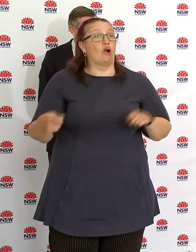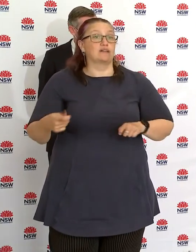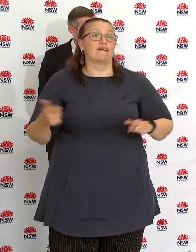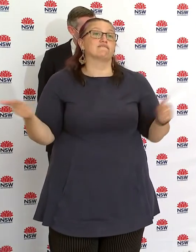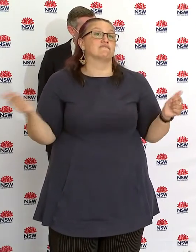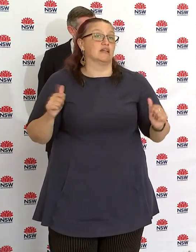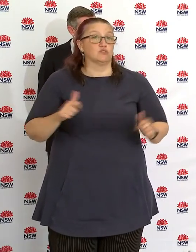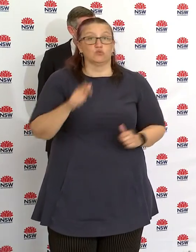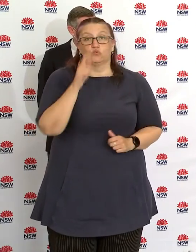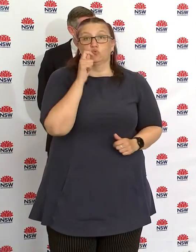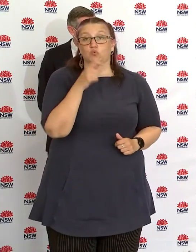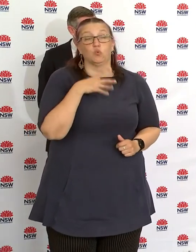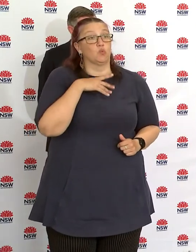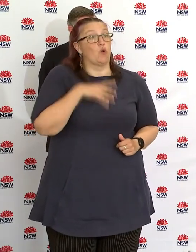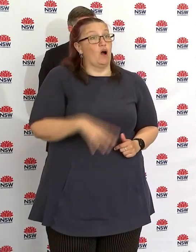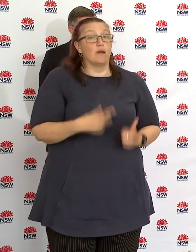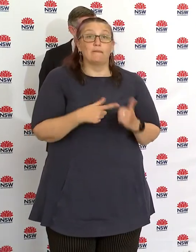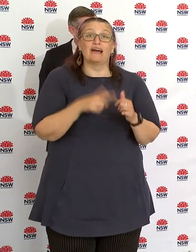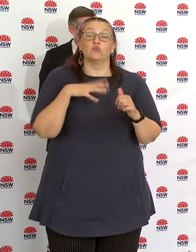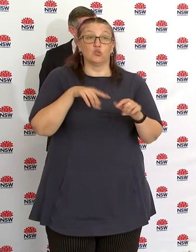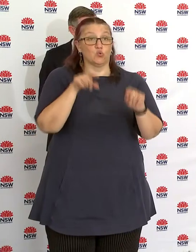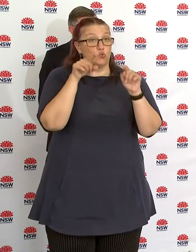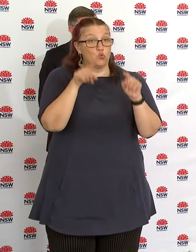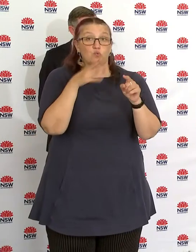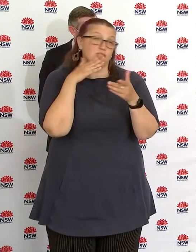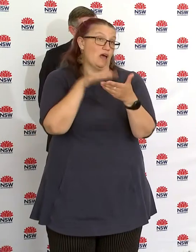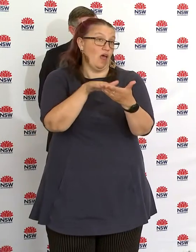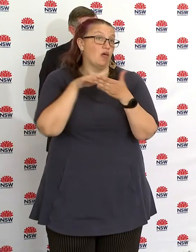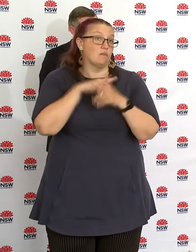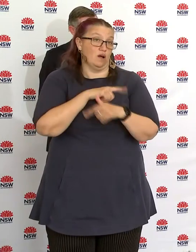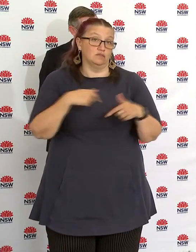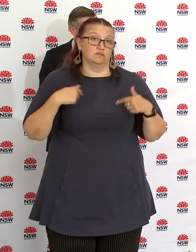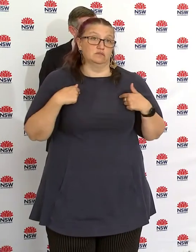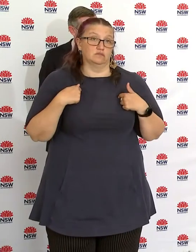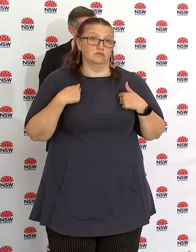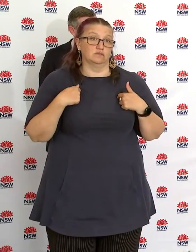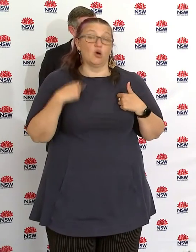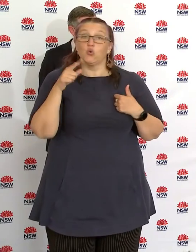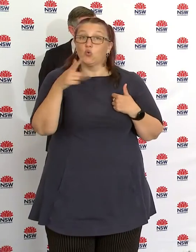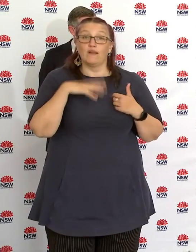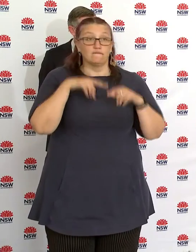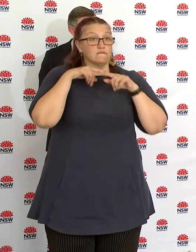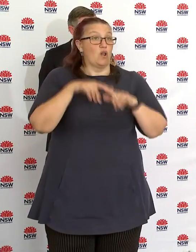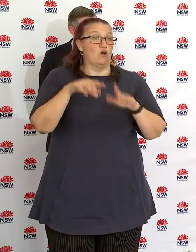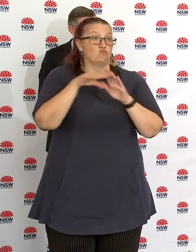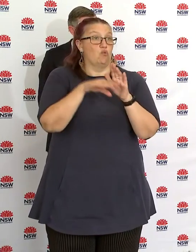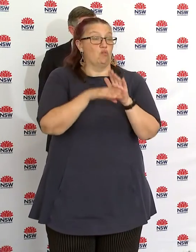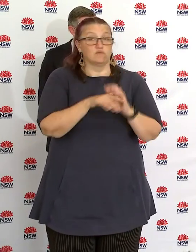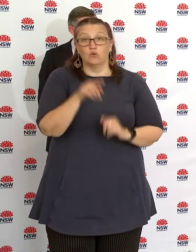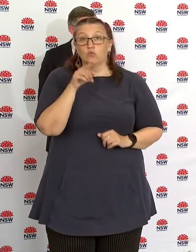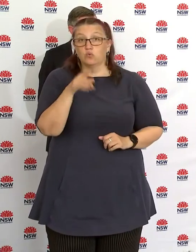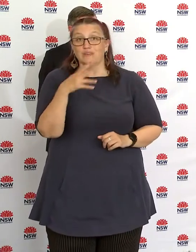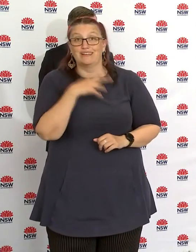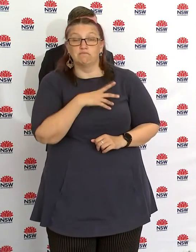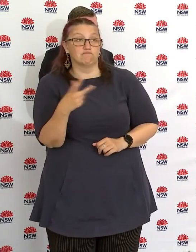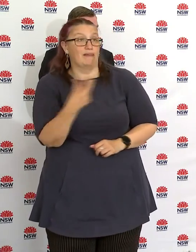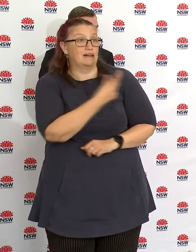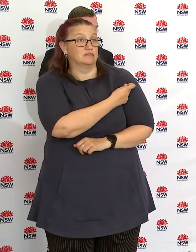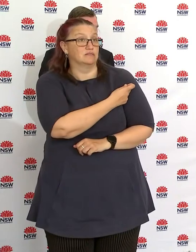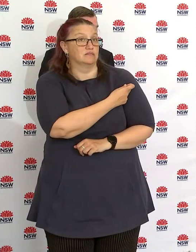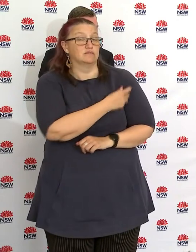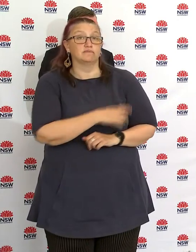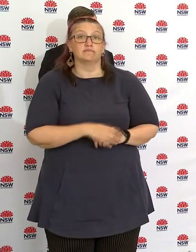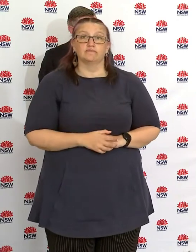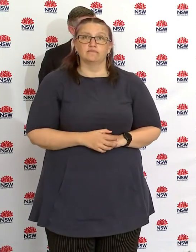we're asking the community to support us in every way, we're asking people to come forward and get vaccinated. And for me, spring does provide